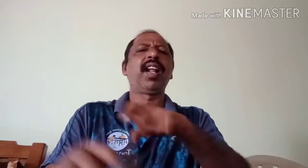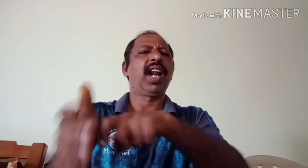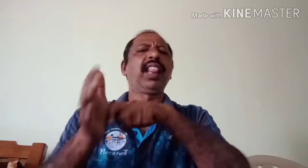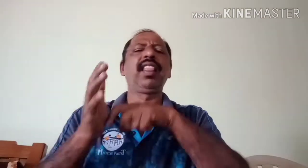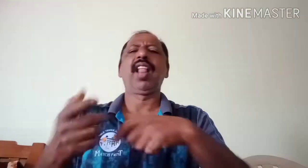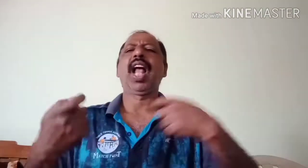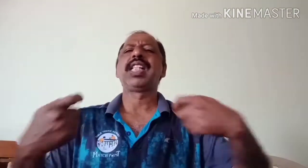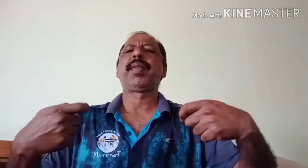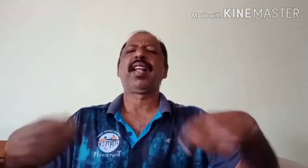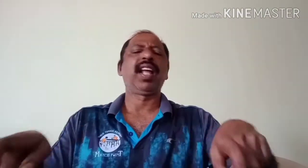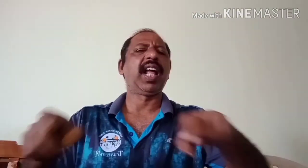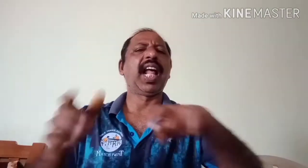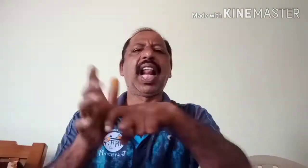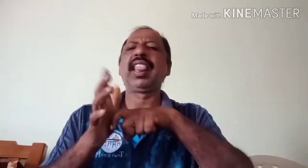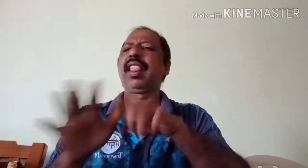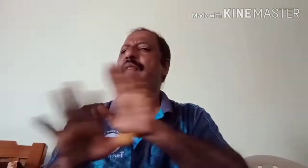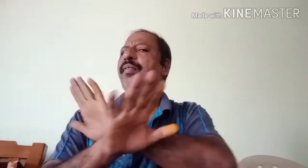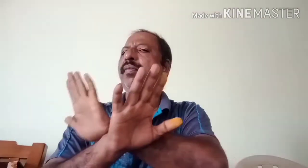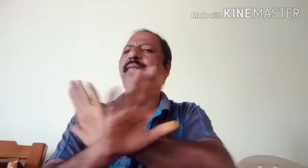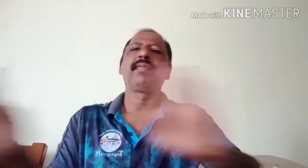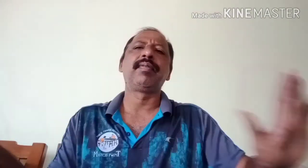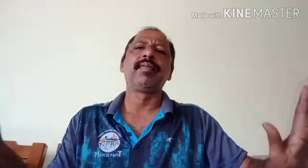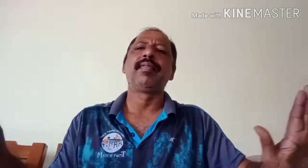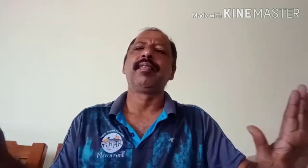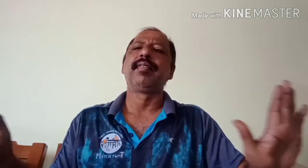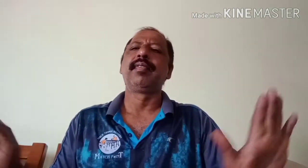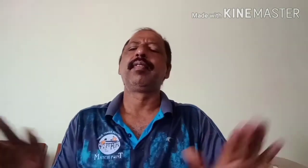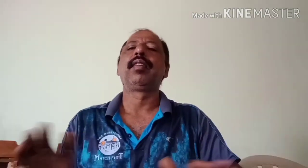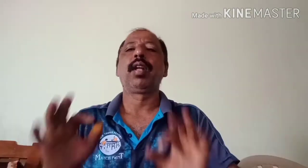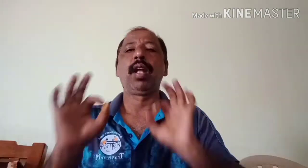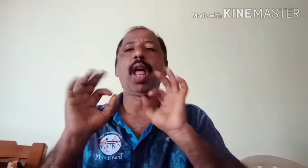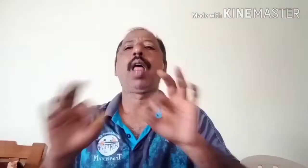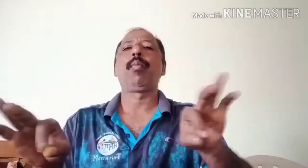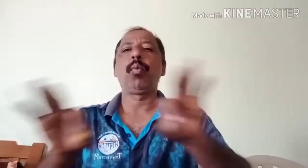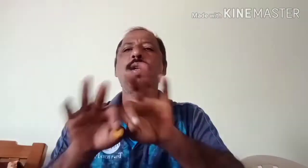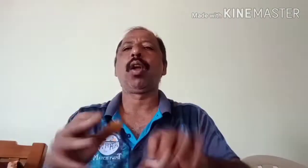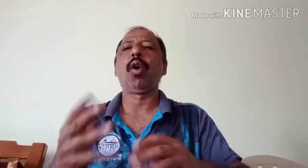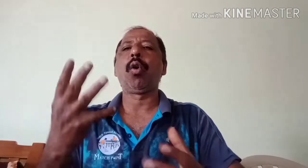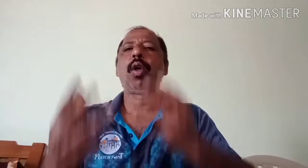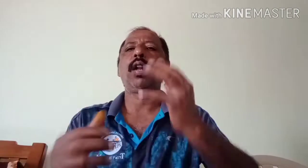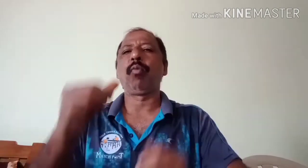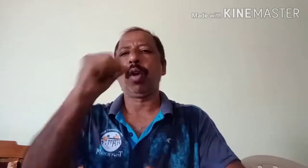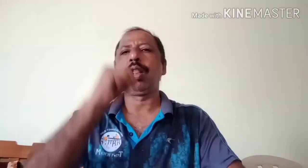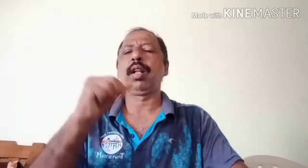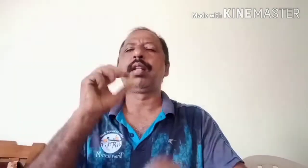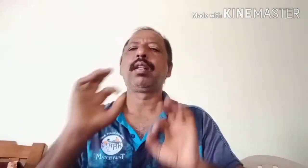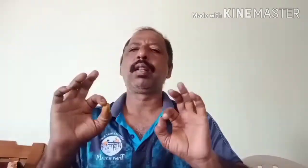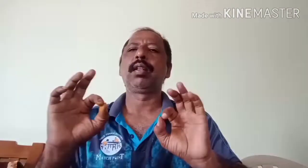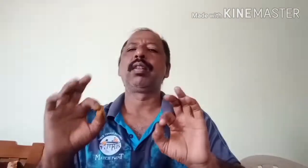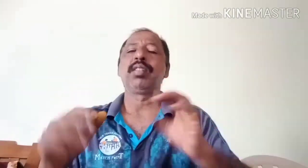fact, asking. That this is a case of phone tapping. And whose permission was sought before phone tapping? He